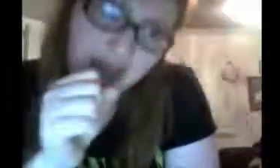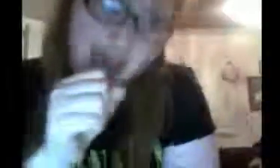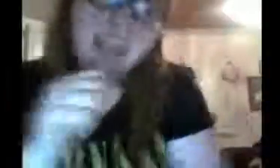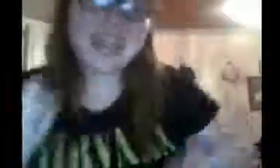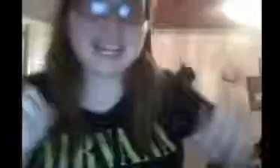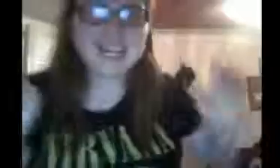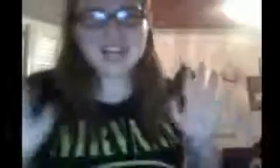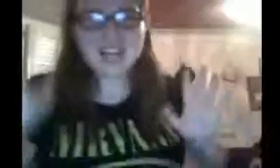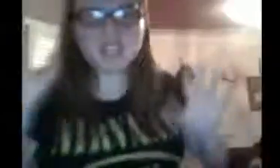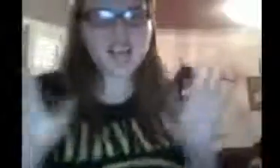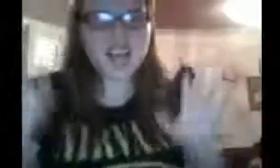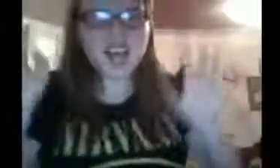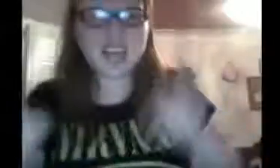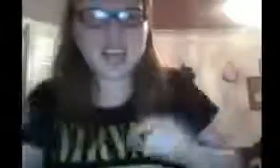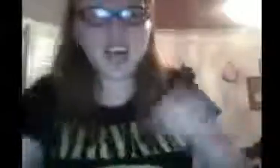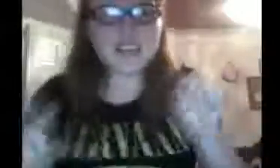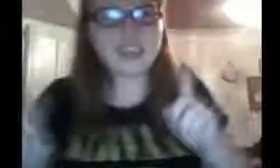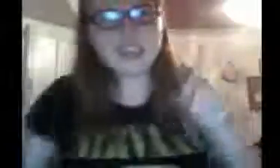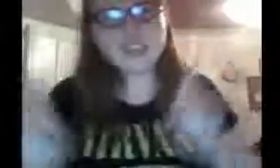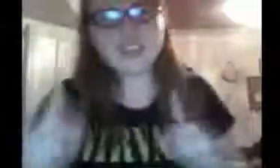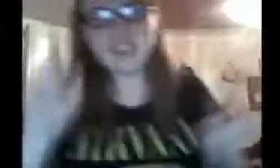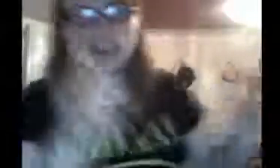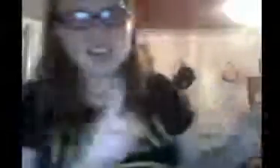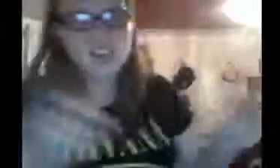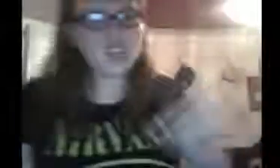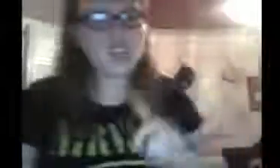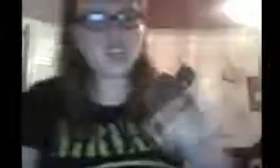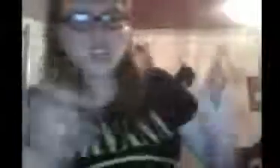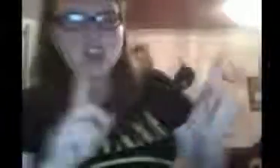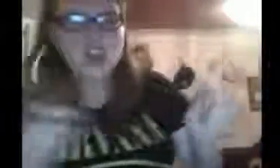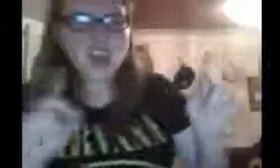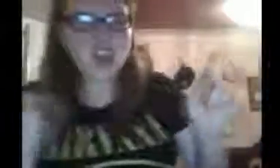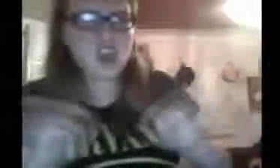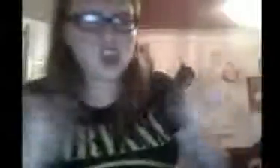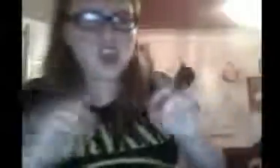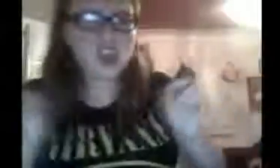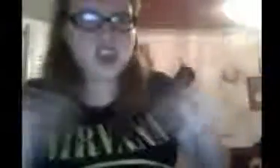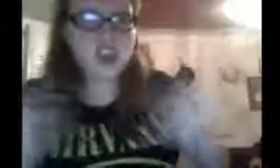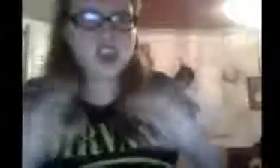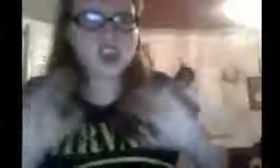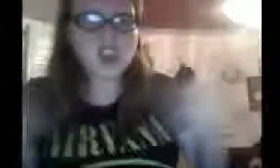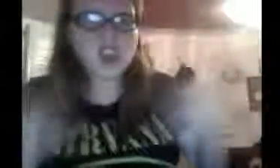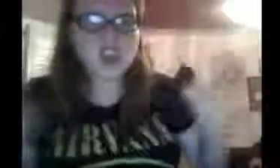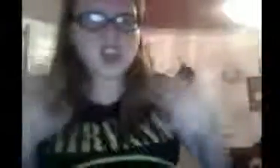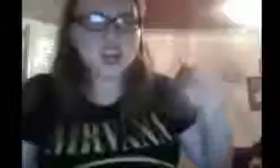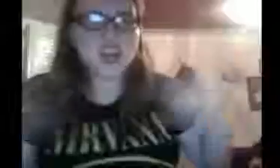La-la-la-la-la-la-la-la-la-la-la-la-la-la-la-la!